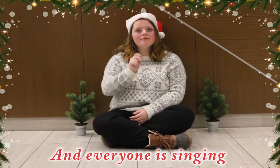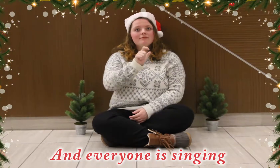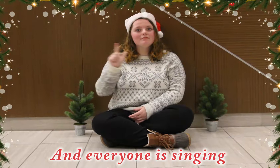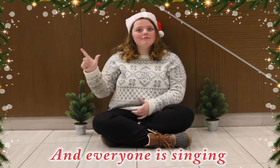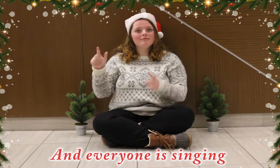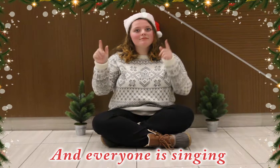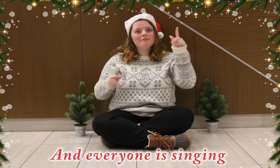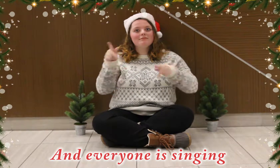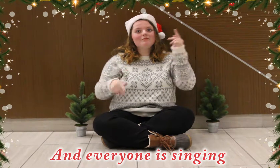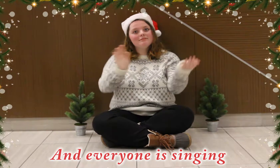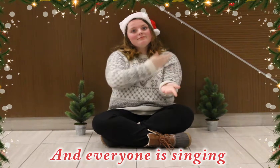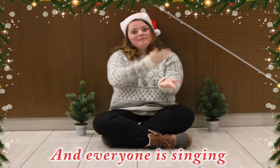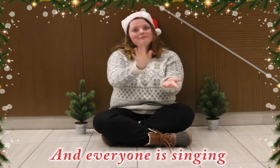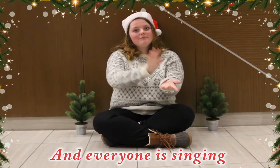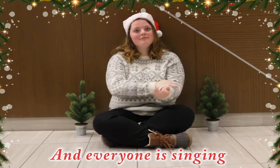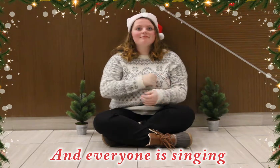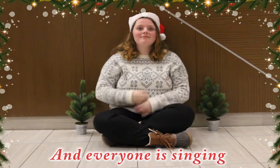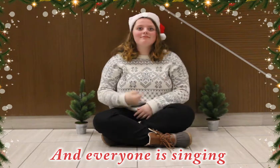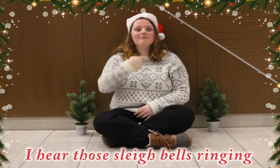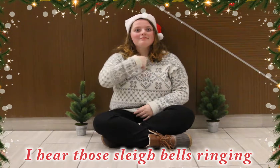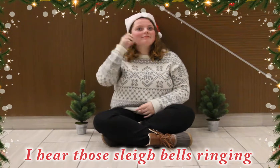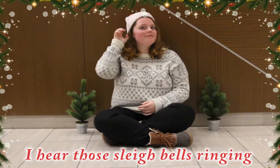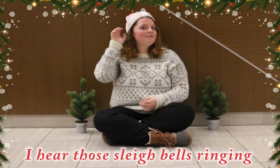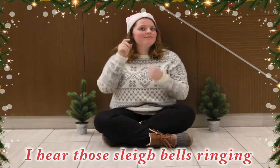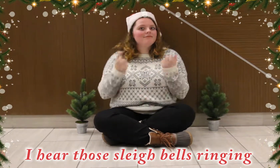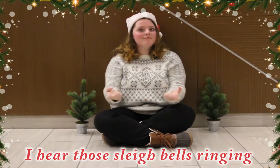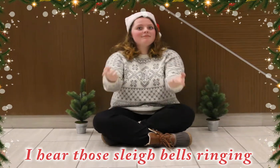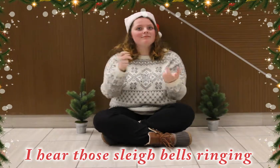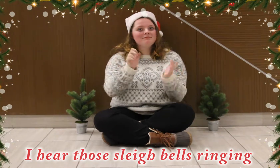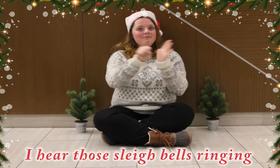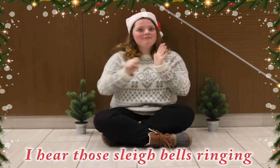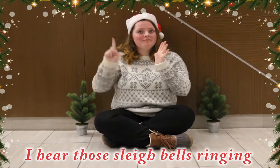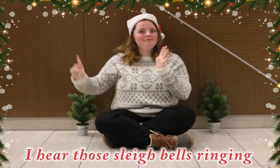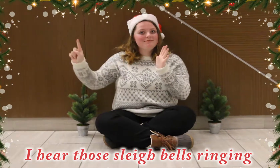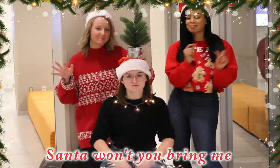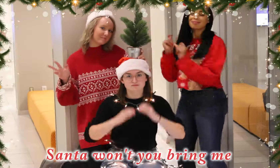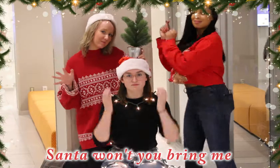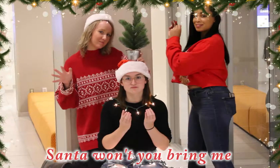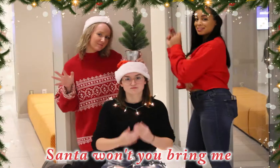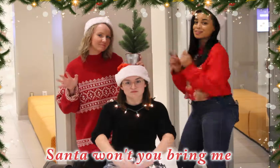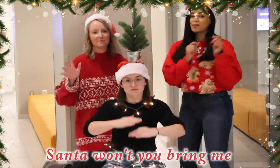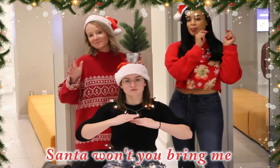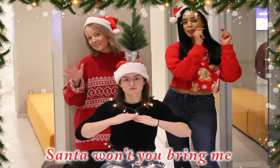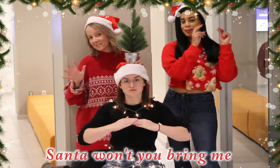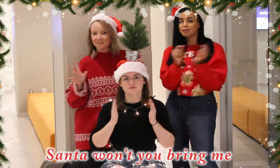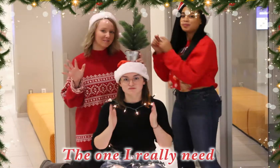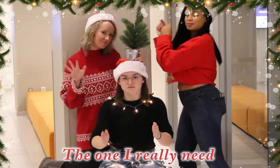And everyone is singing I hear those lights are swinging Say, won't you bring me The